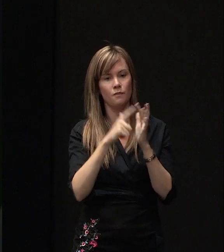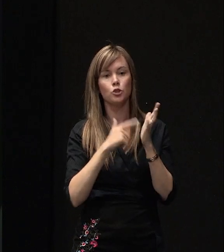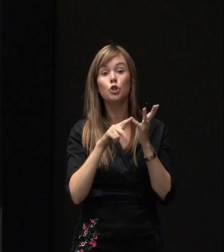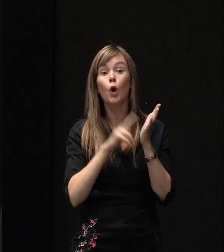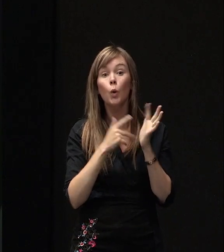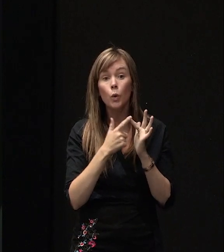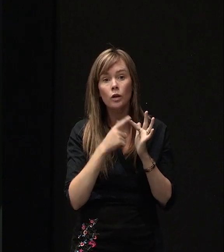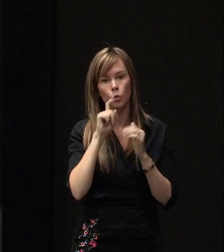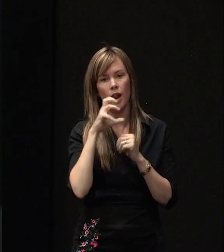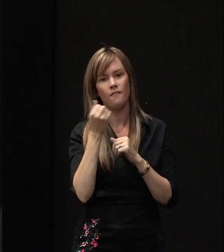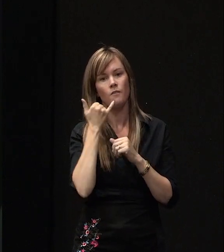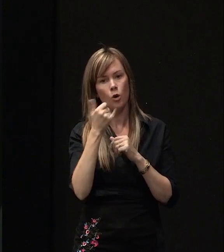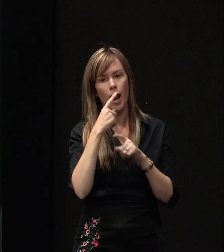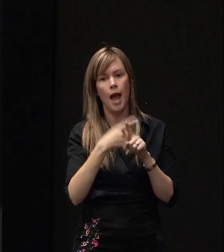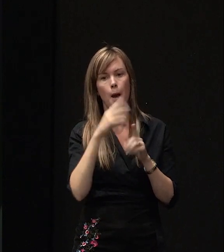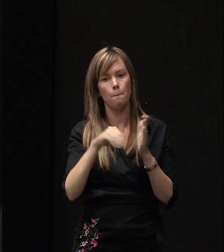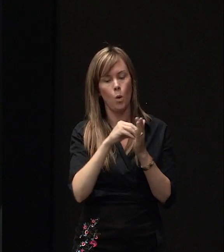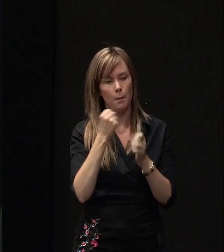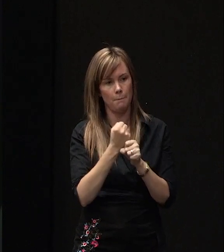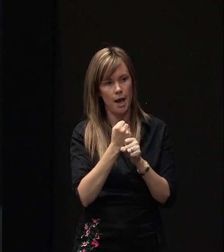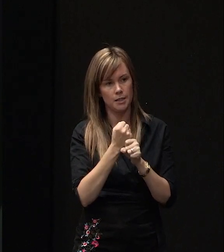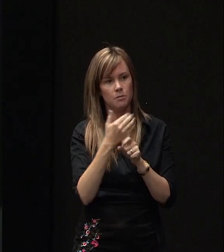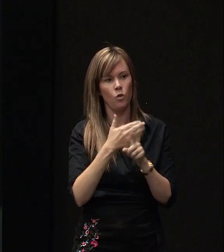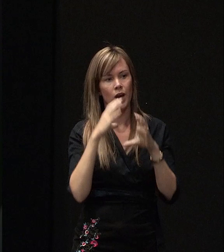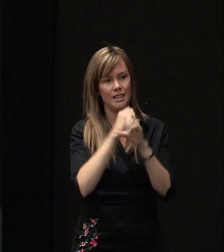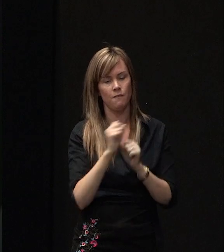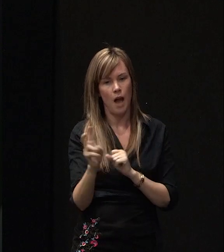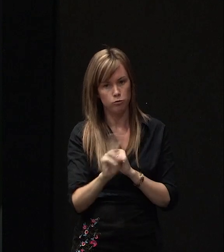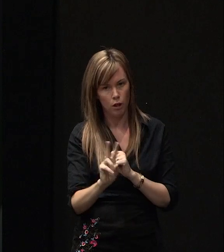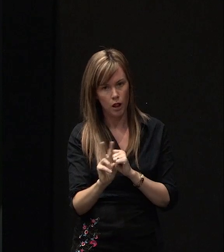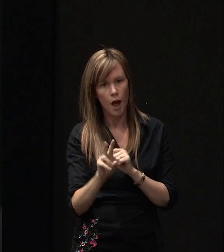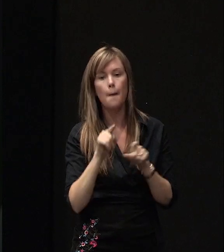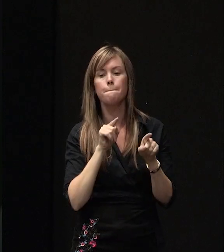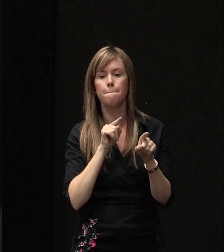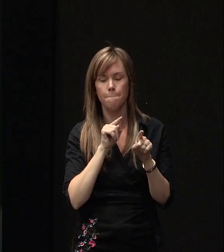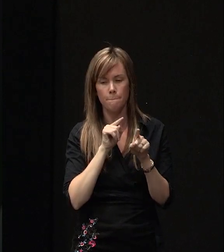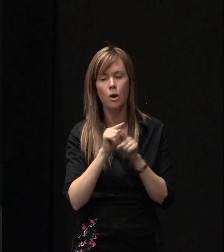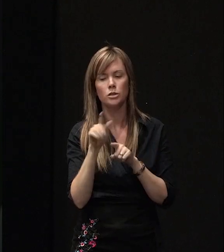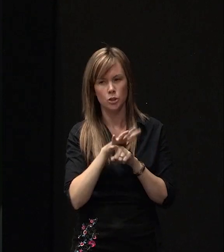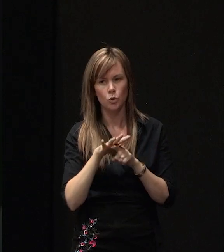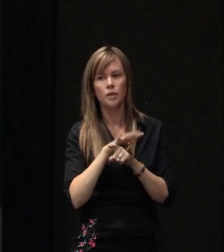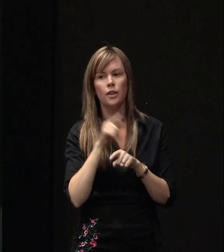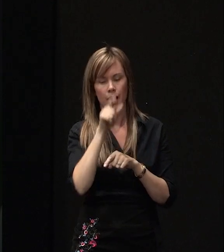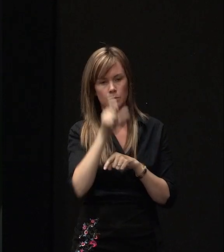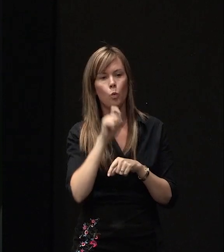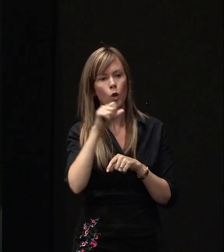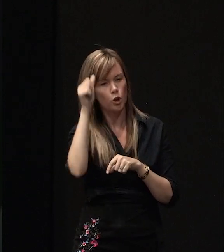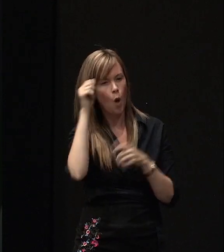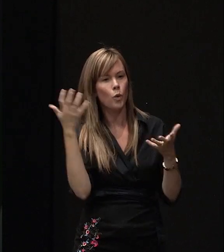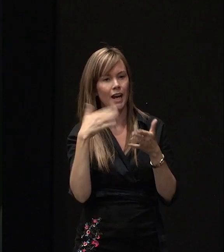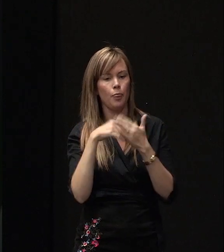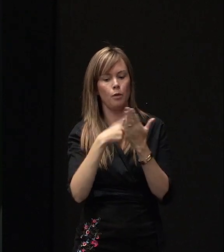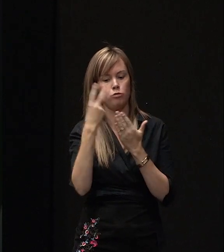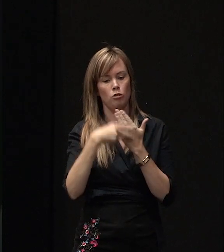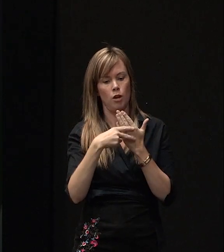had a phone call and an appointment made by end of April. And in most cases, each customer will know when in the programme they are